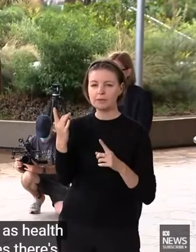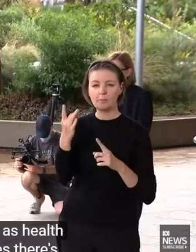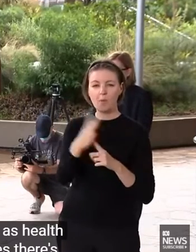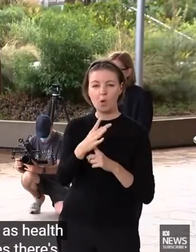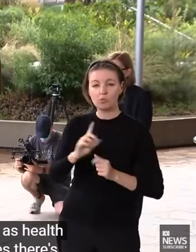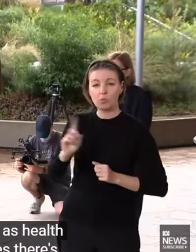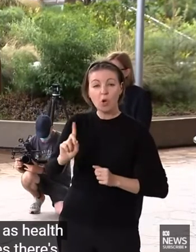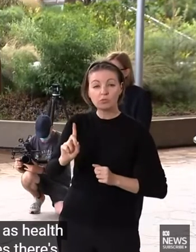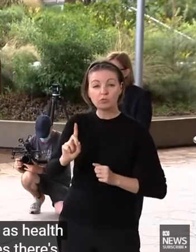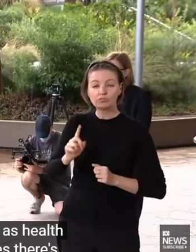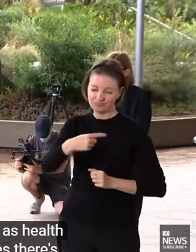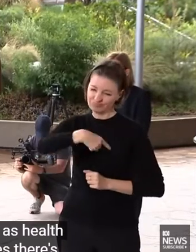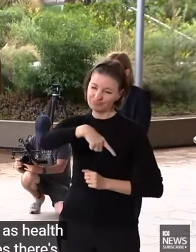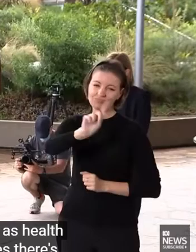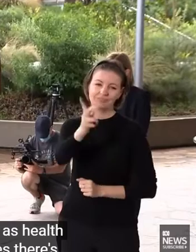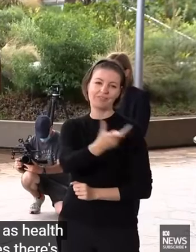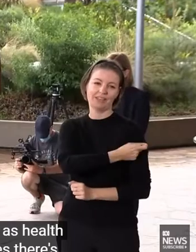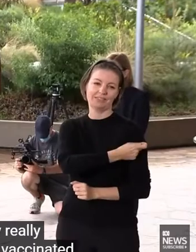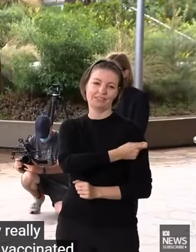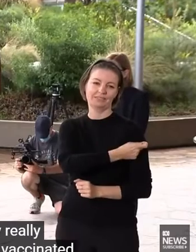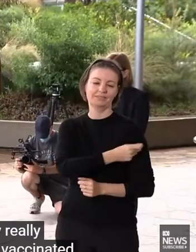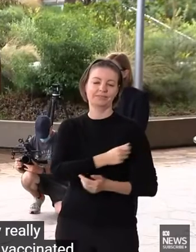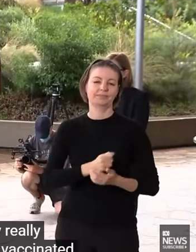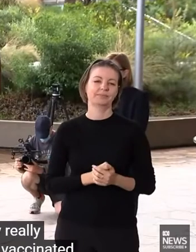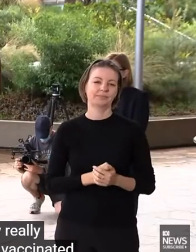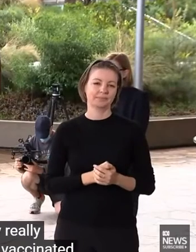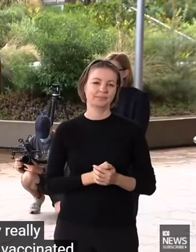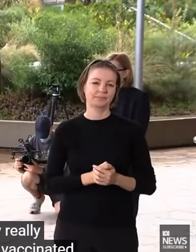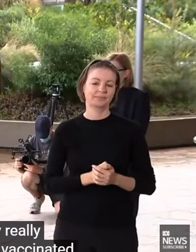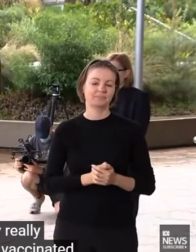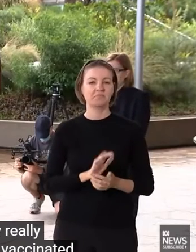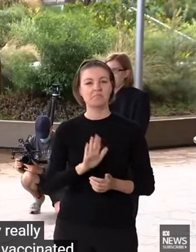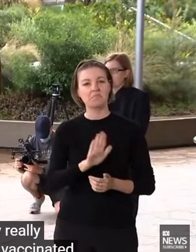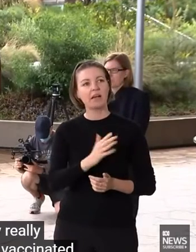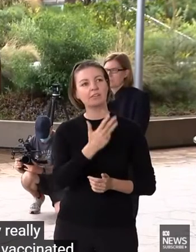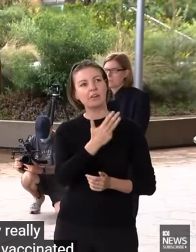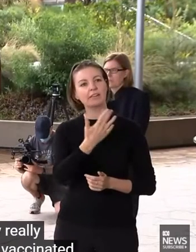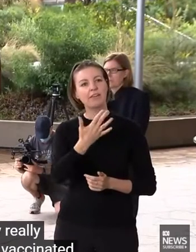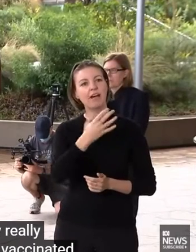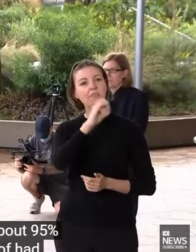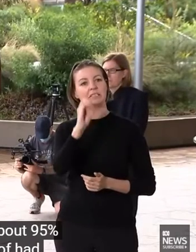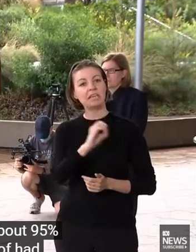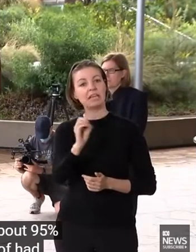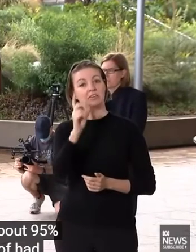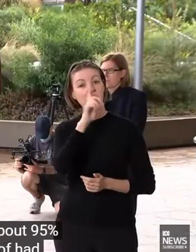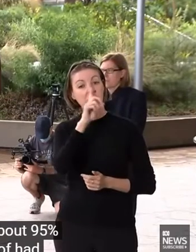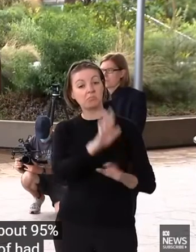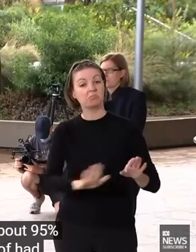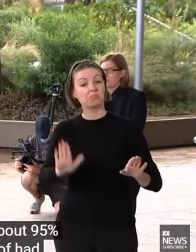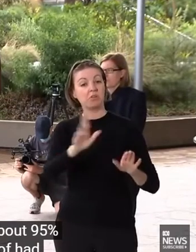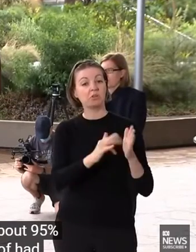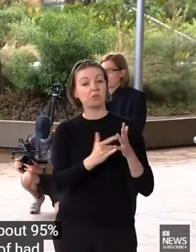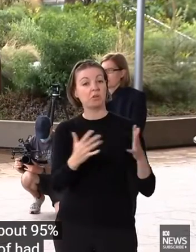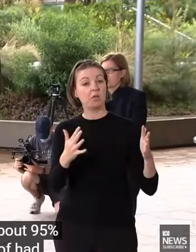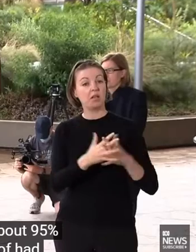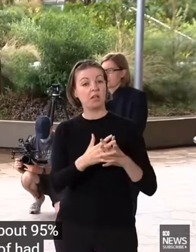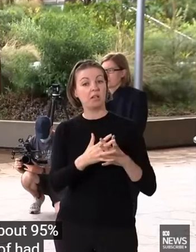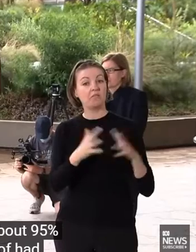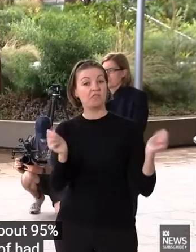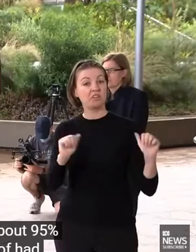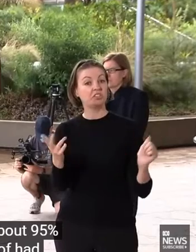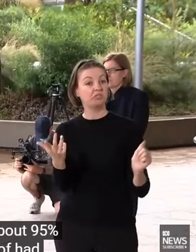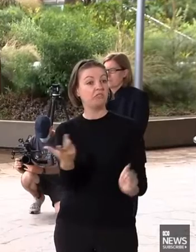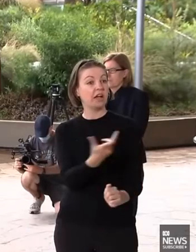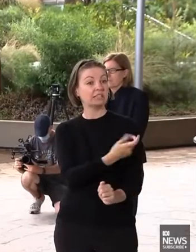message. Get vaccinated. If you think about it, about 95% of the community have had vaccinations.